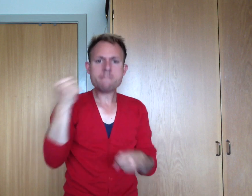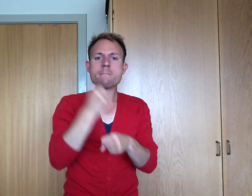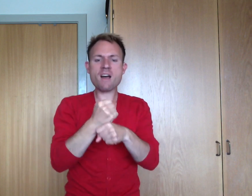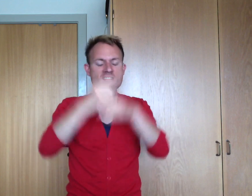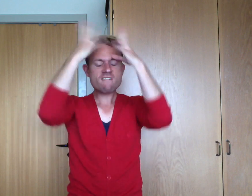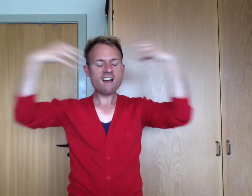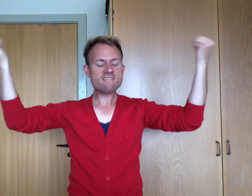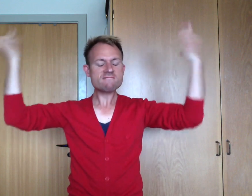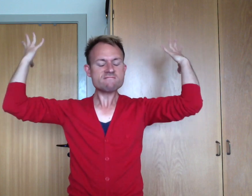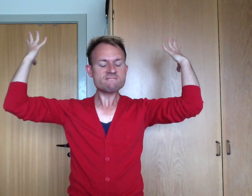made